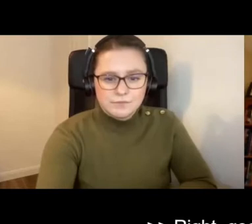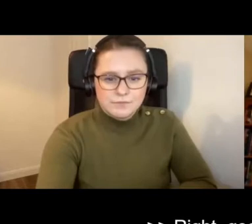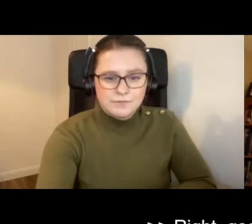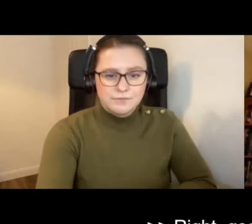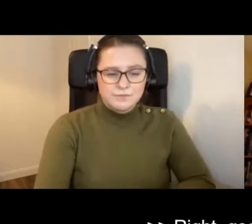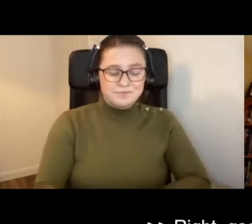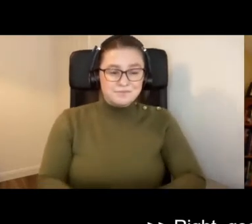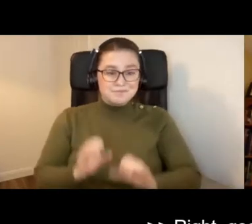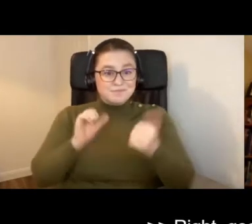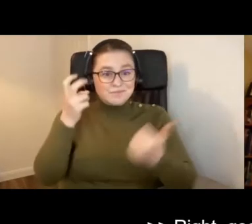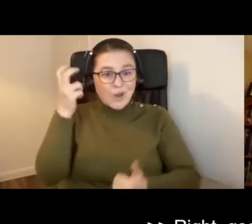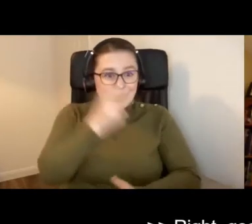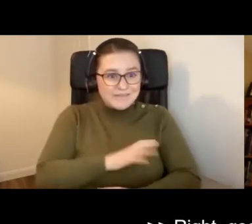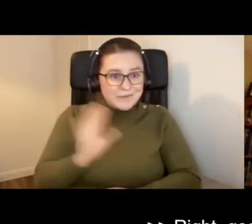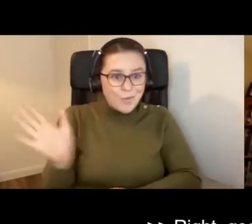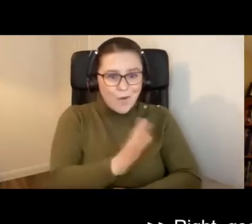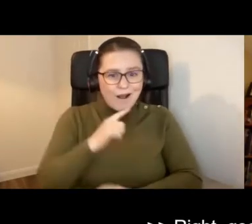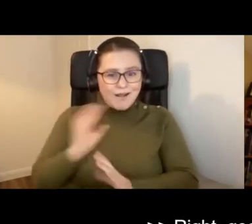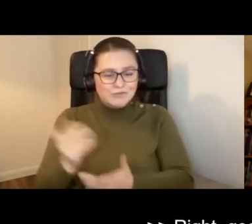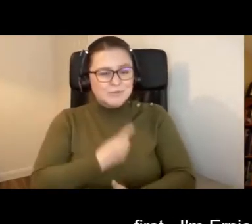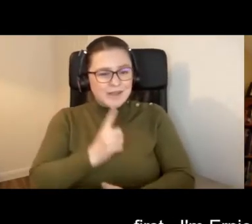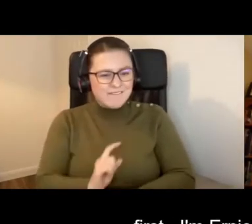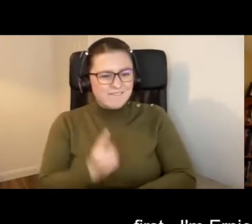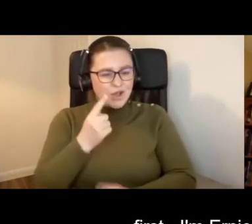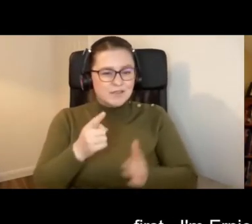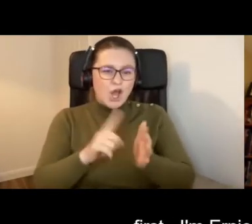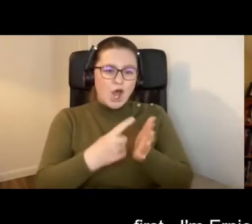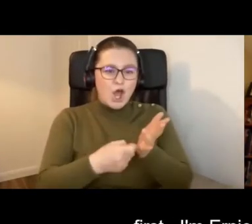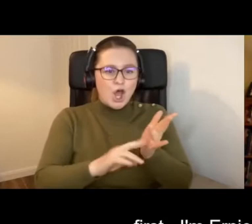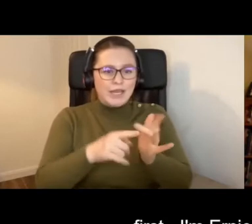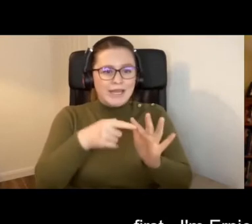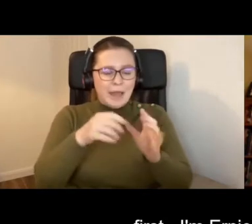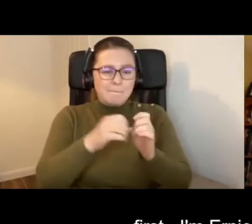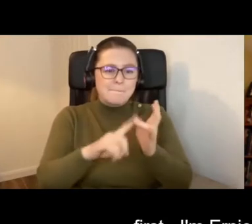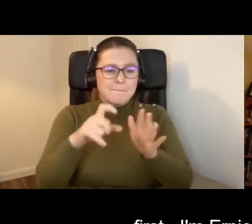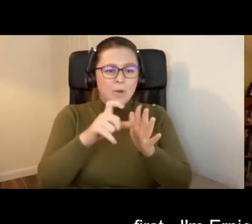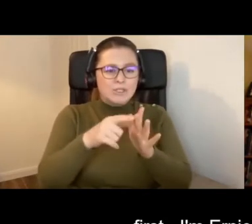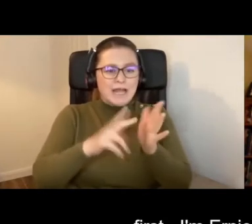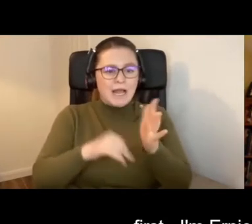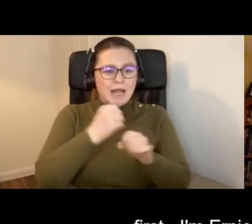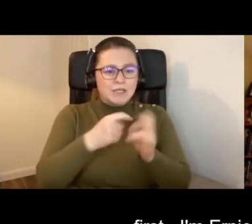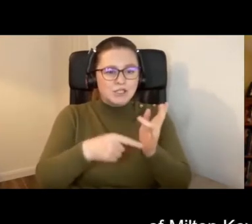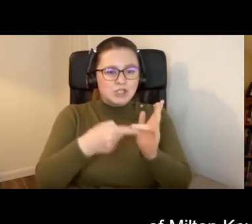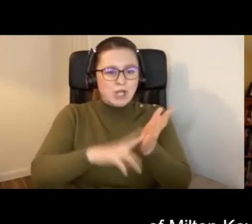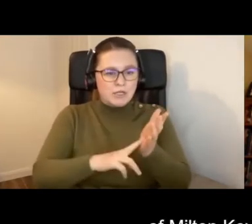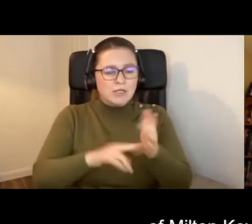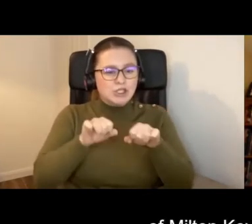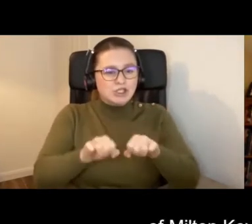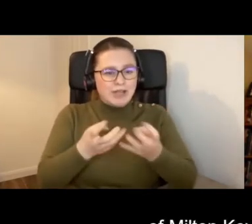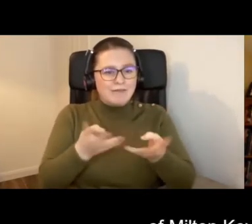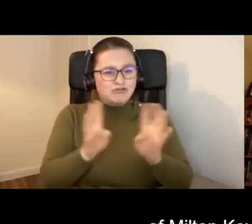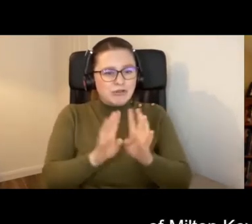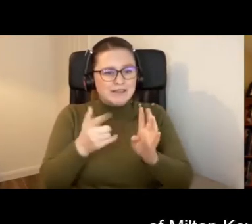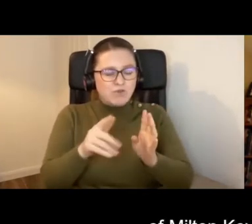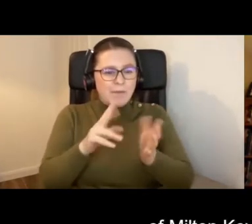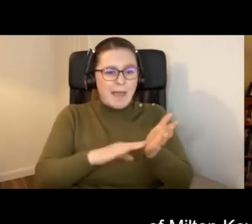Right, good evening all. Let me introduce myself first. I'm Ernie Boddington, the Chair of Trustees of Milton Keynes